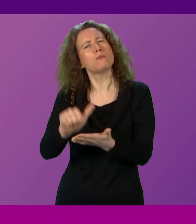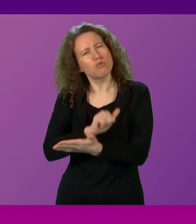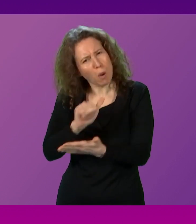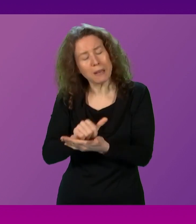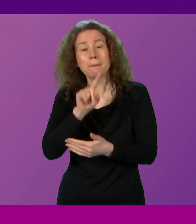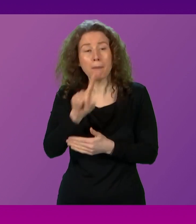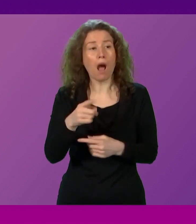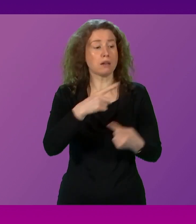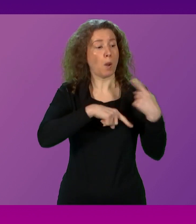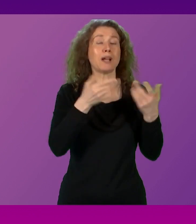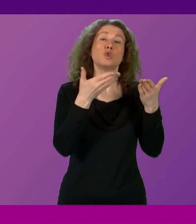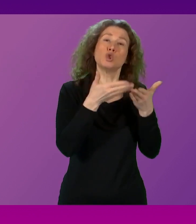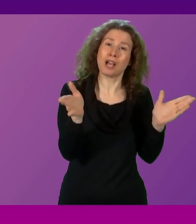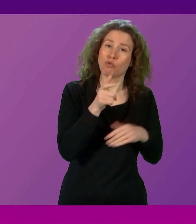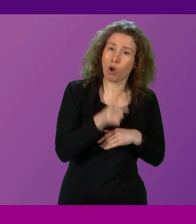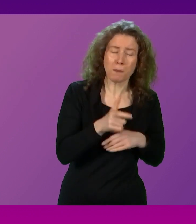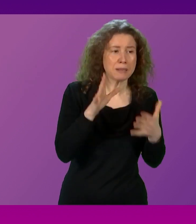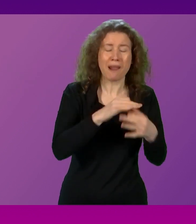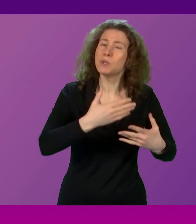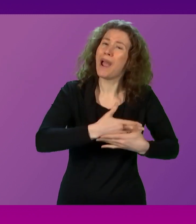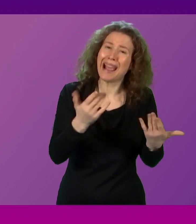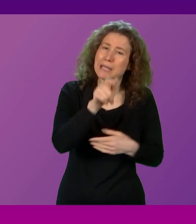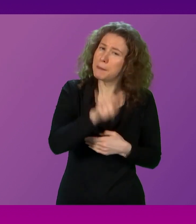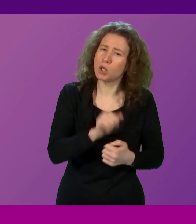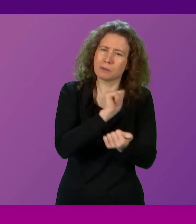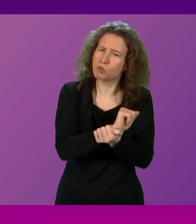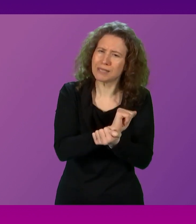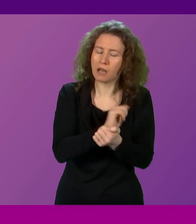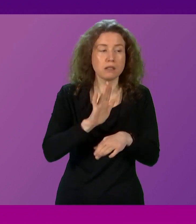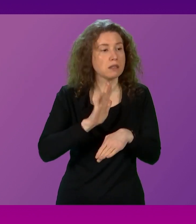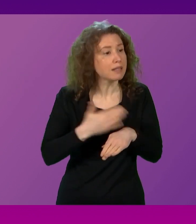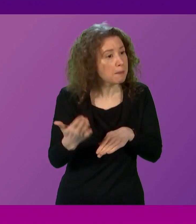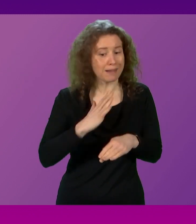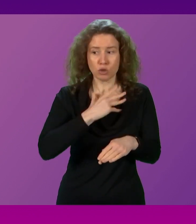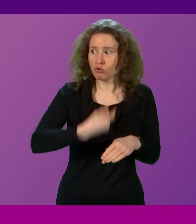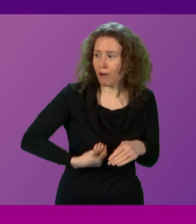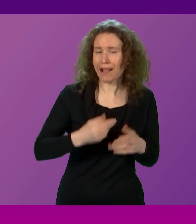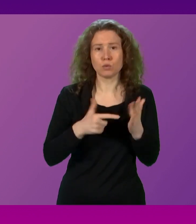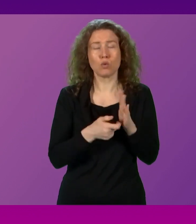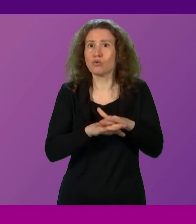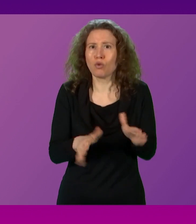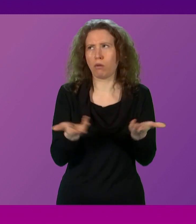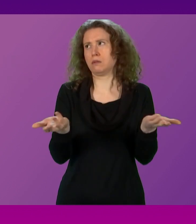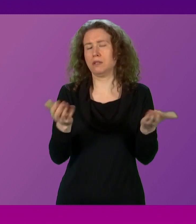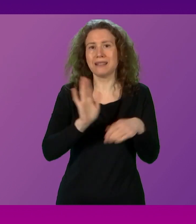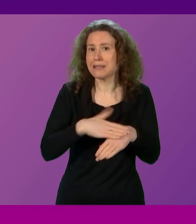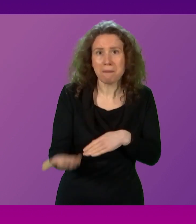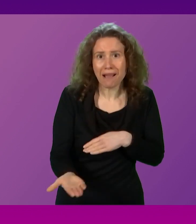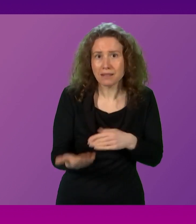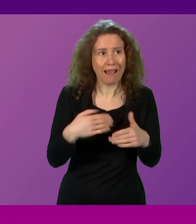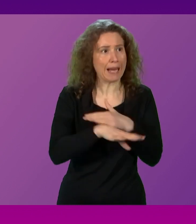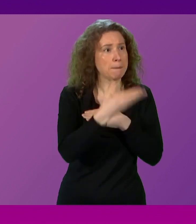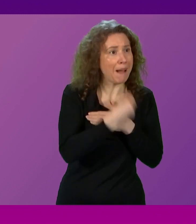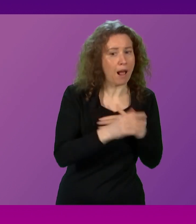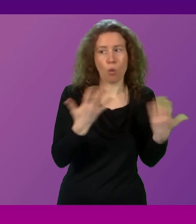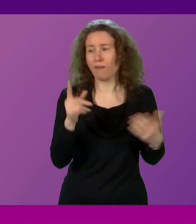in general. And this applies to any prisoner, regardless of whether they're trans or not, regardless of whether they are in a male